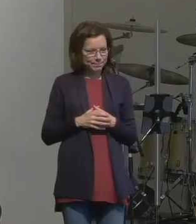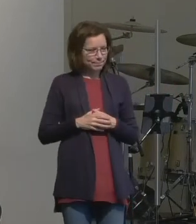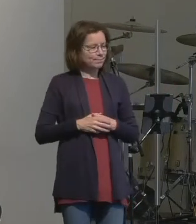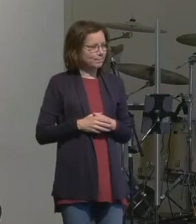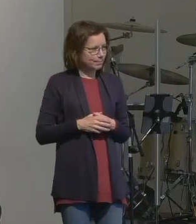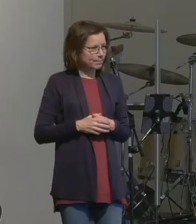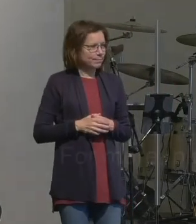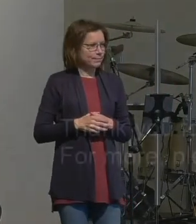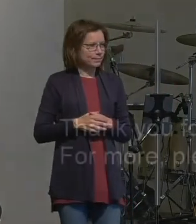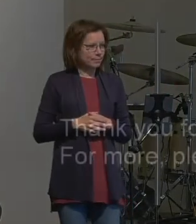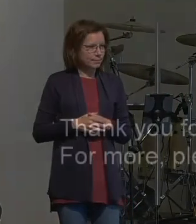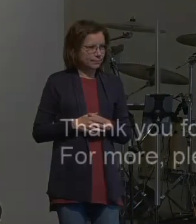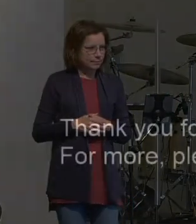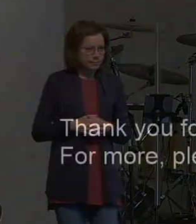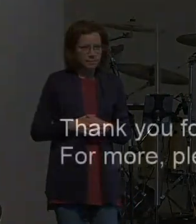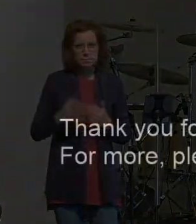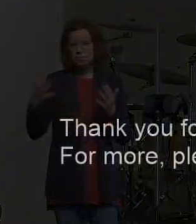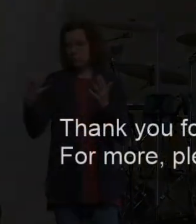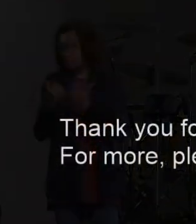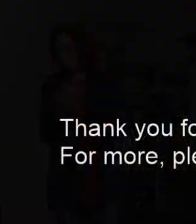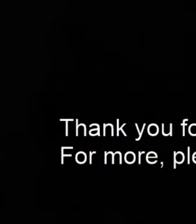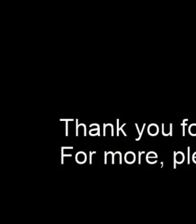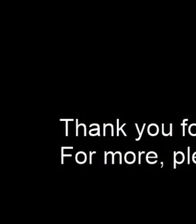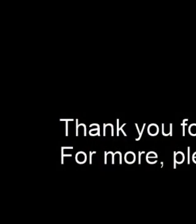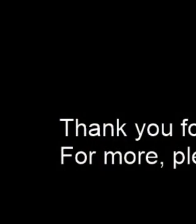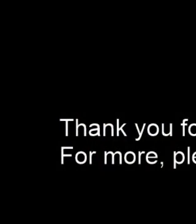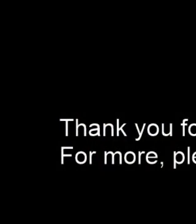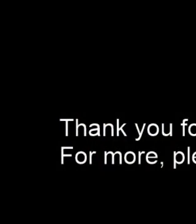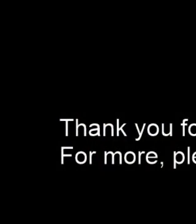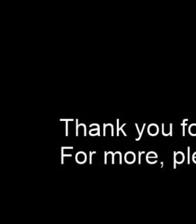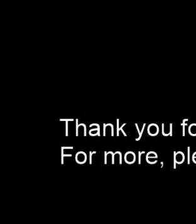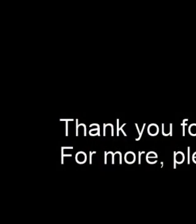whatever he had bowed unless you're in a service